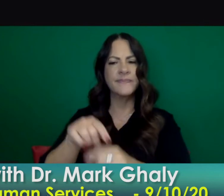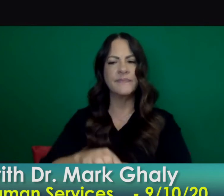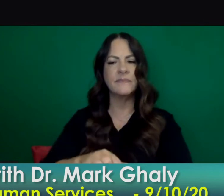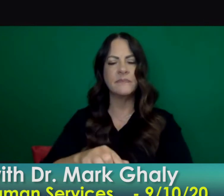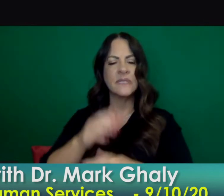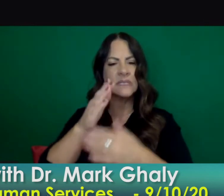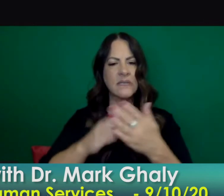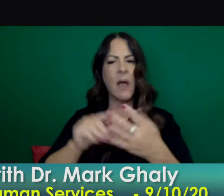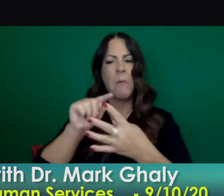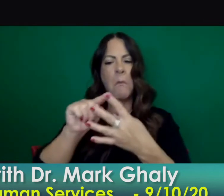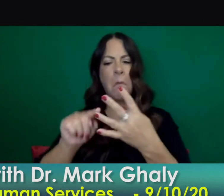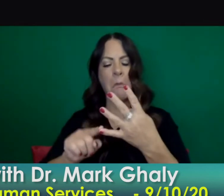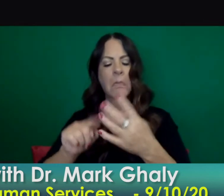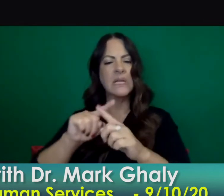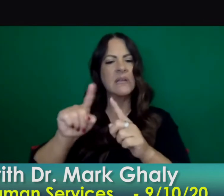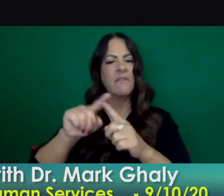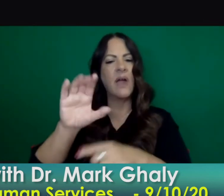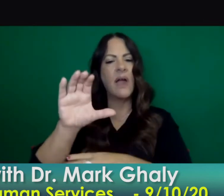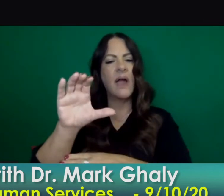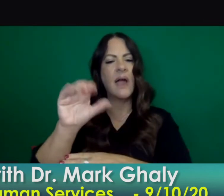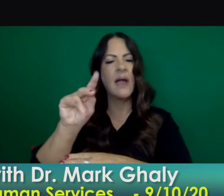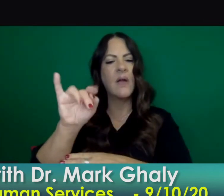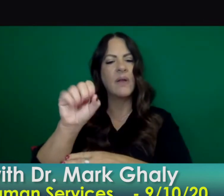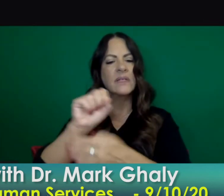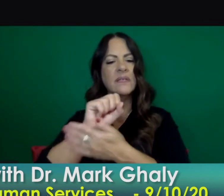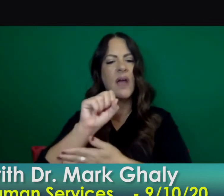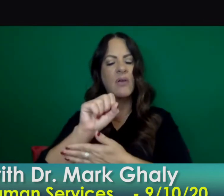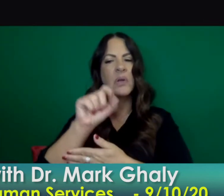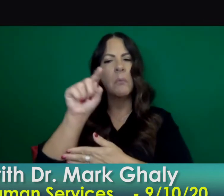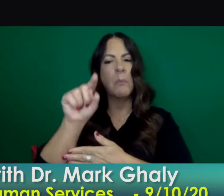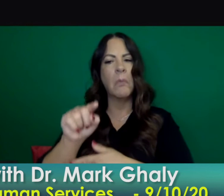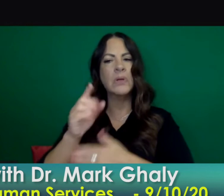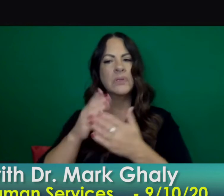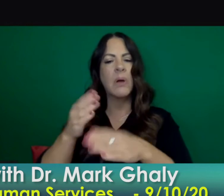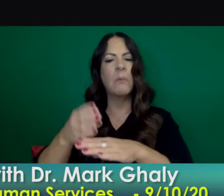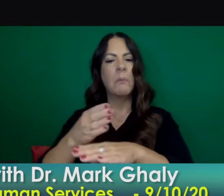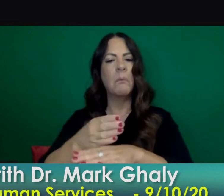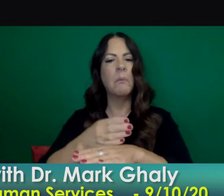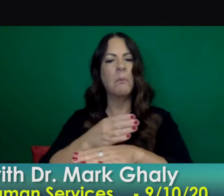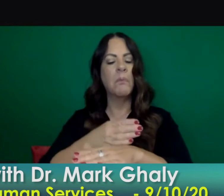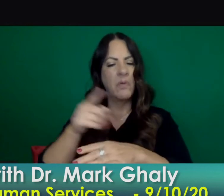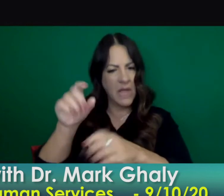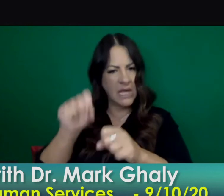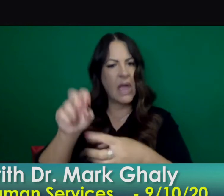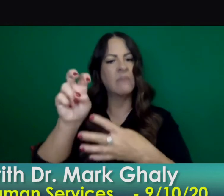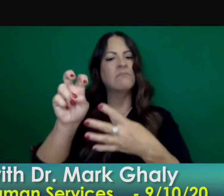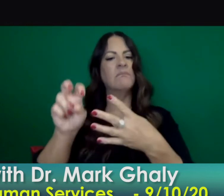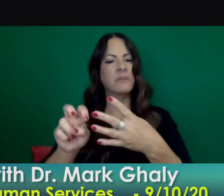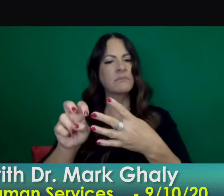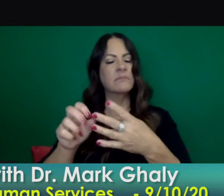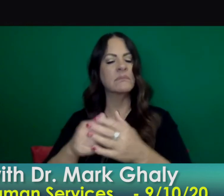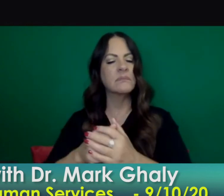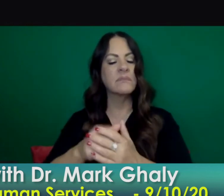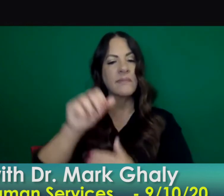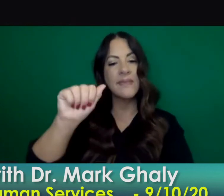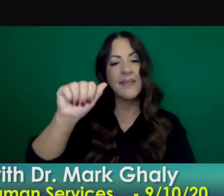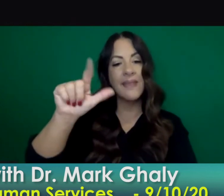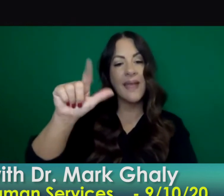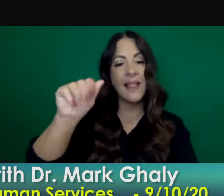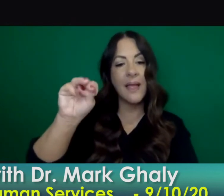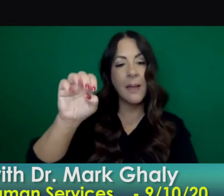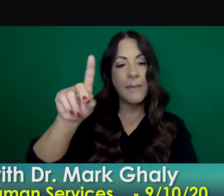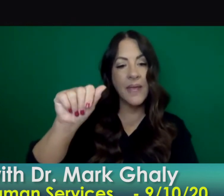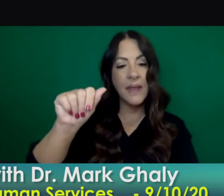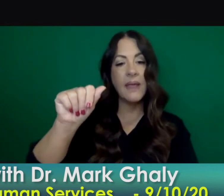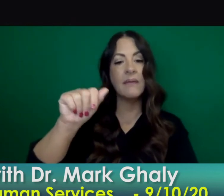seen progress um and could move to the next level um with regard to alameda county marin county which